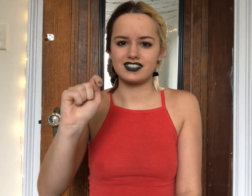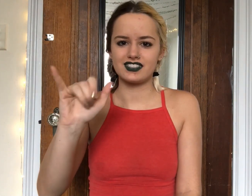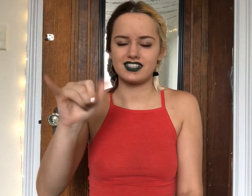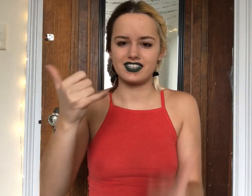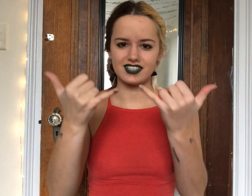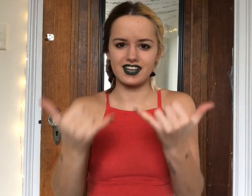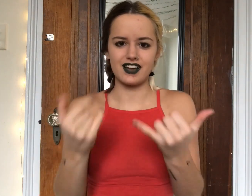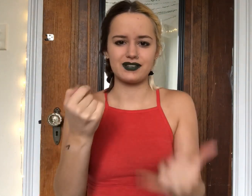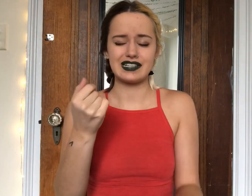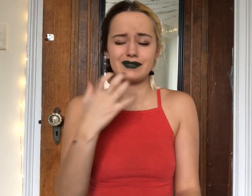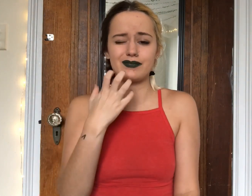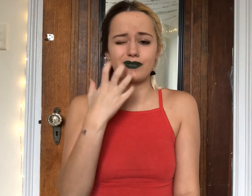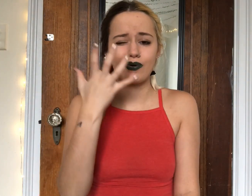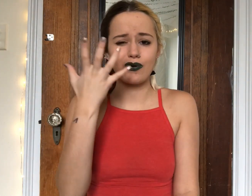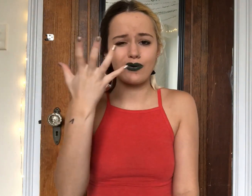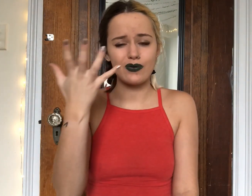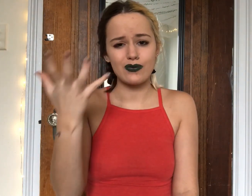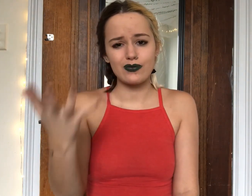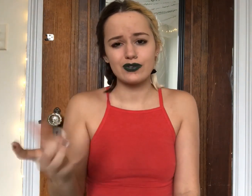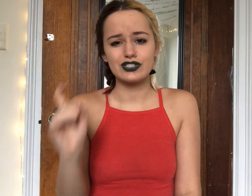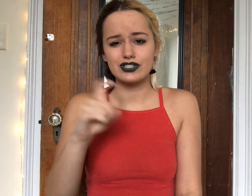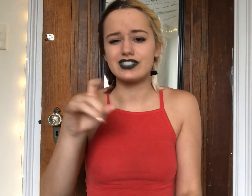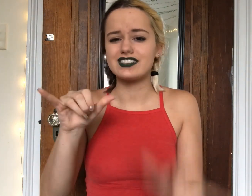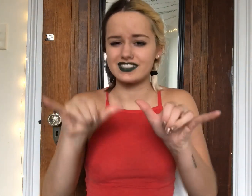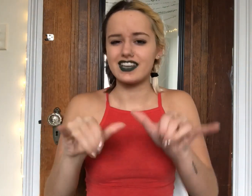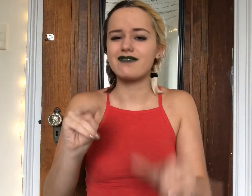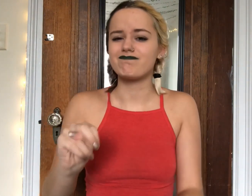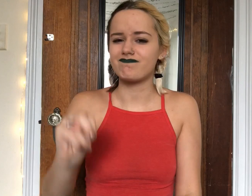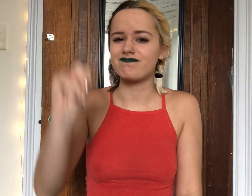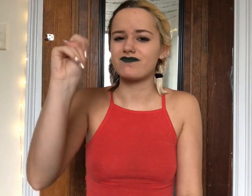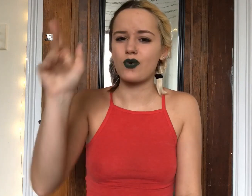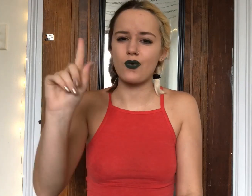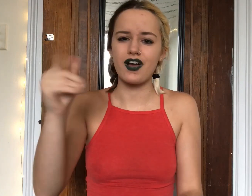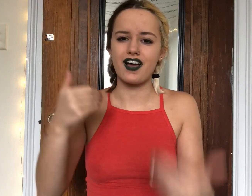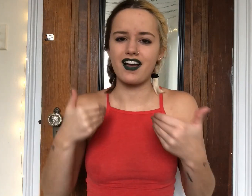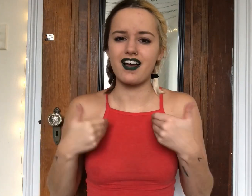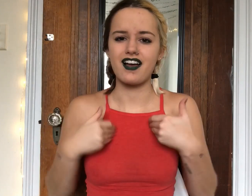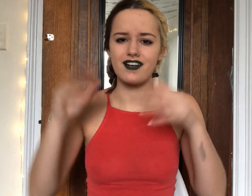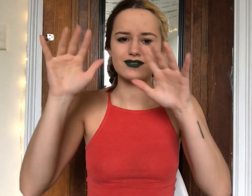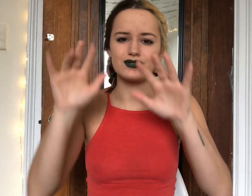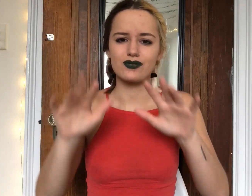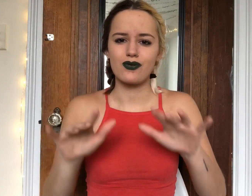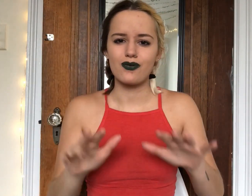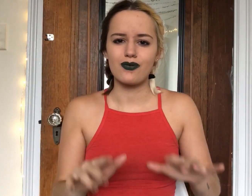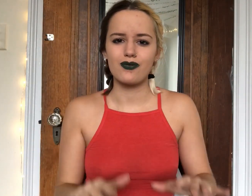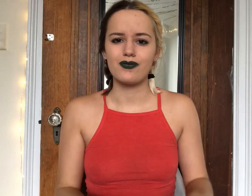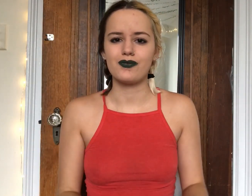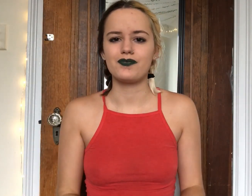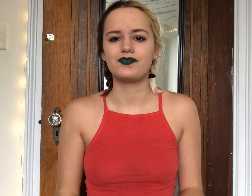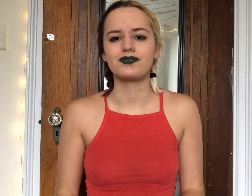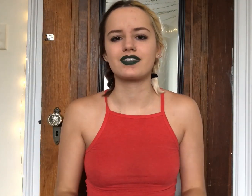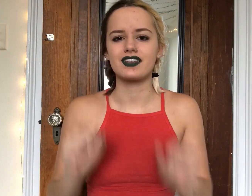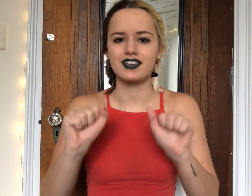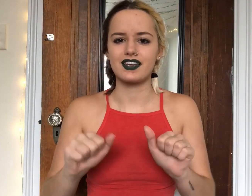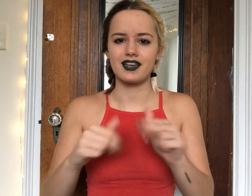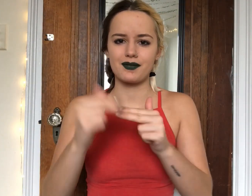Middle Toasty We Should Stay Up With The Snow We Can Build A Sand